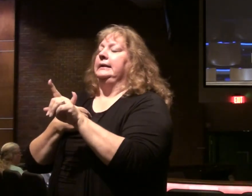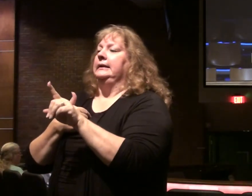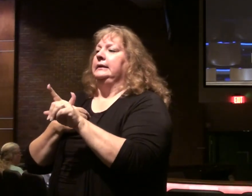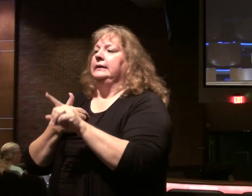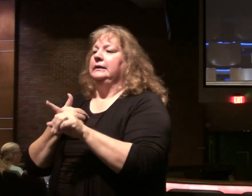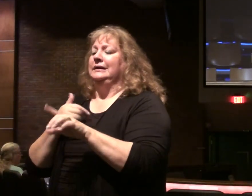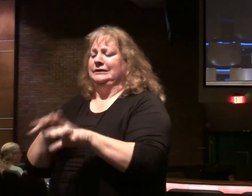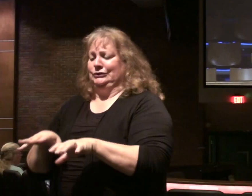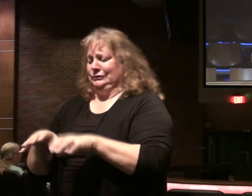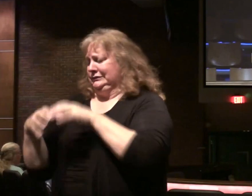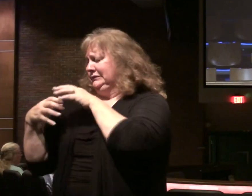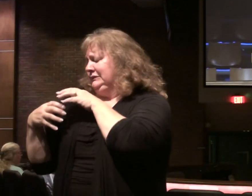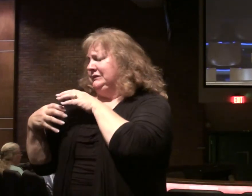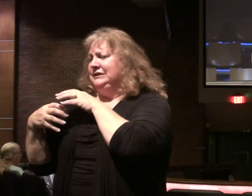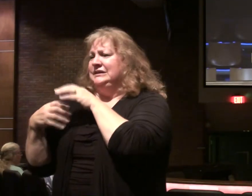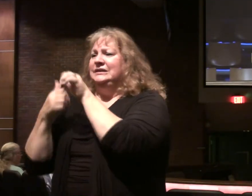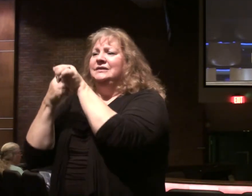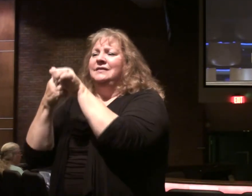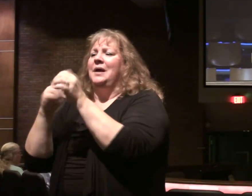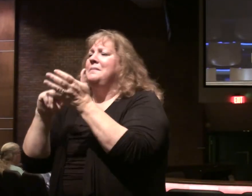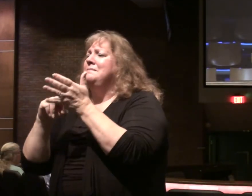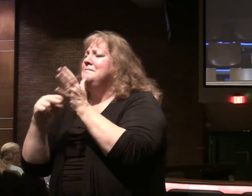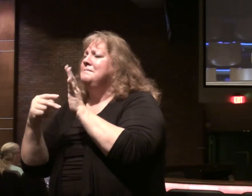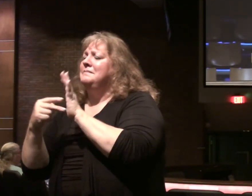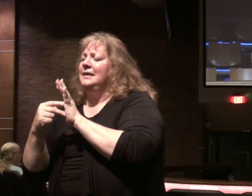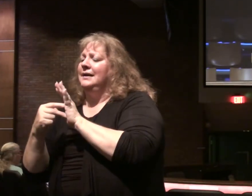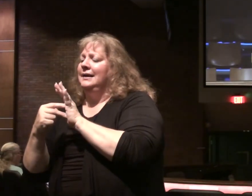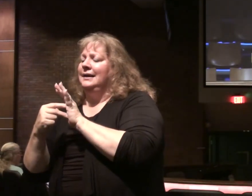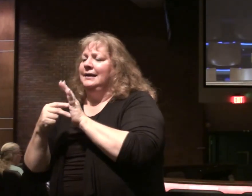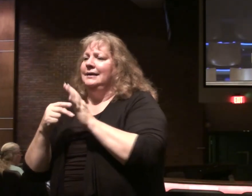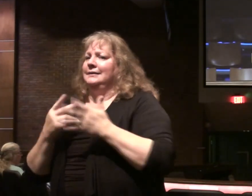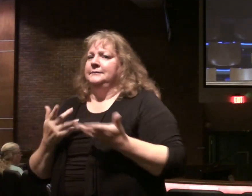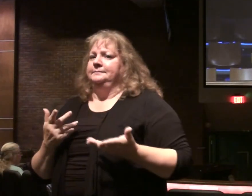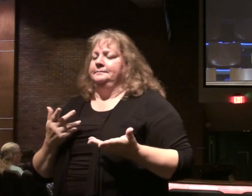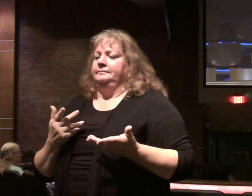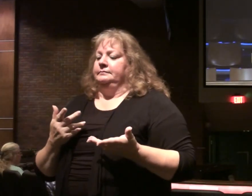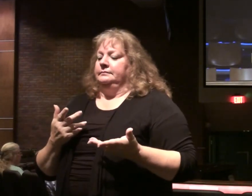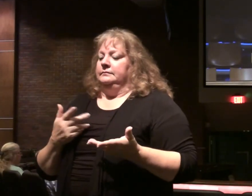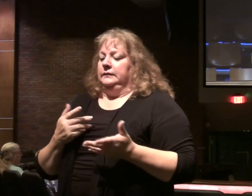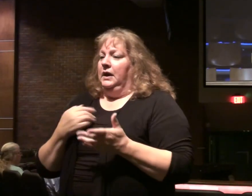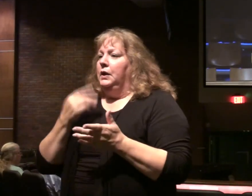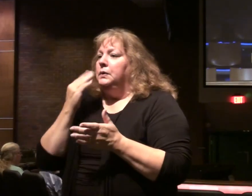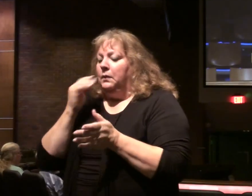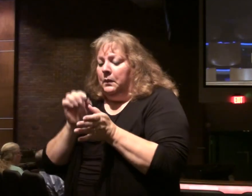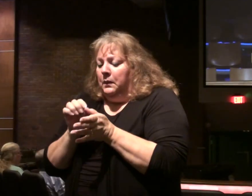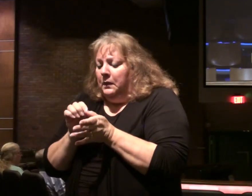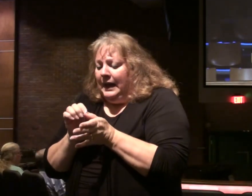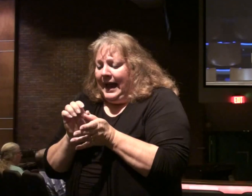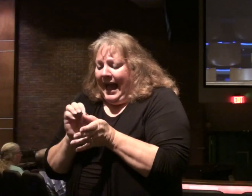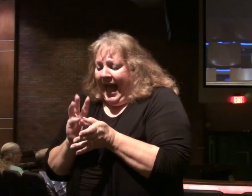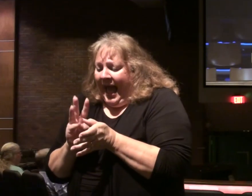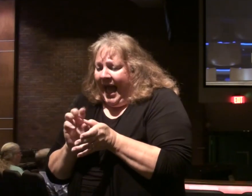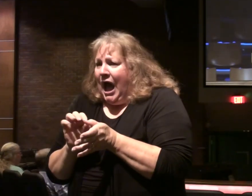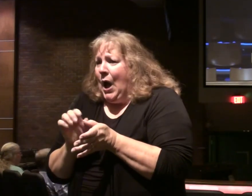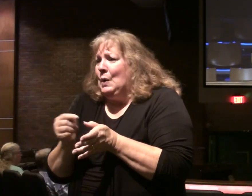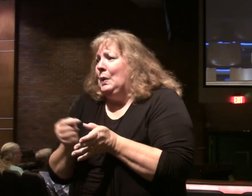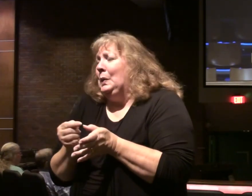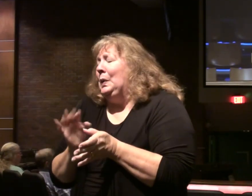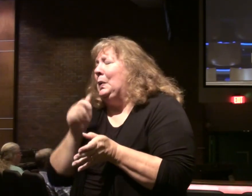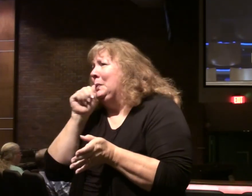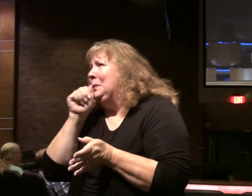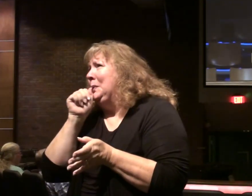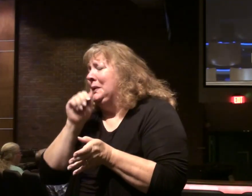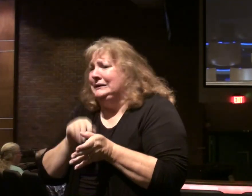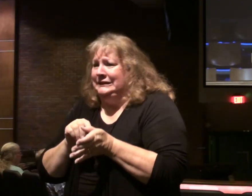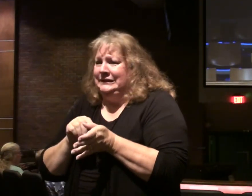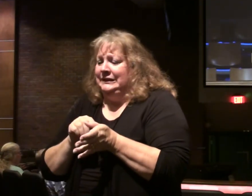You know. Taking up the cross and following Christ. He's not talking here. I don't think about. You You get a hangnail. Oh. I got a little pain in my nail. Oh.